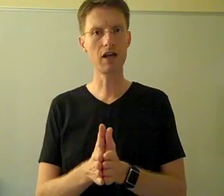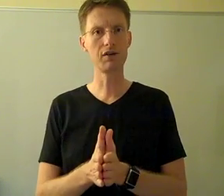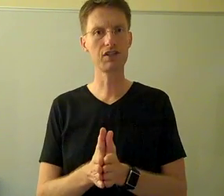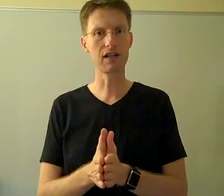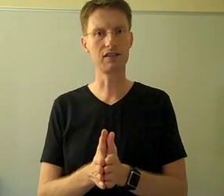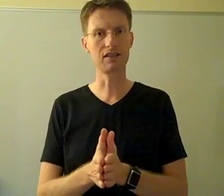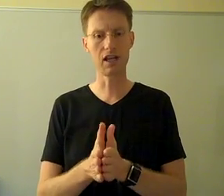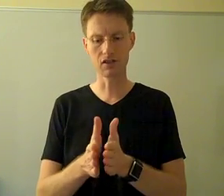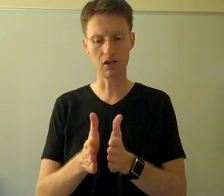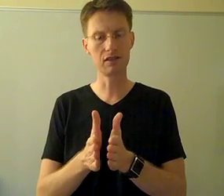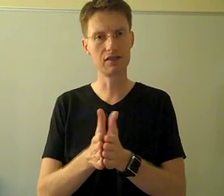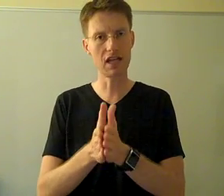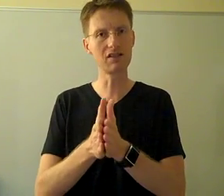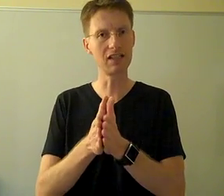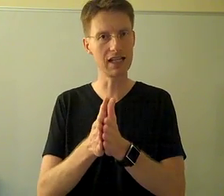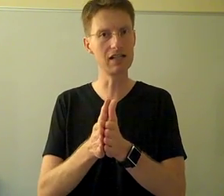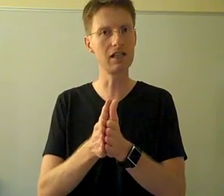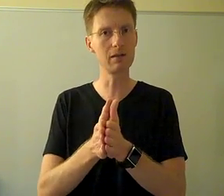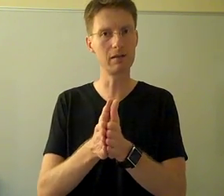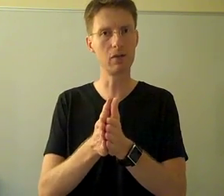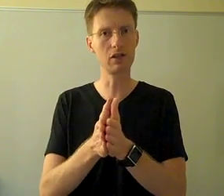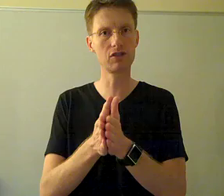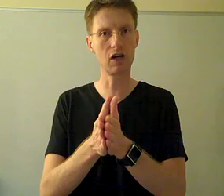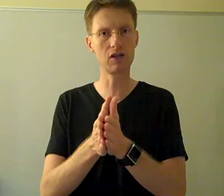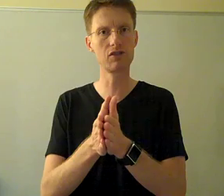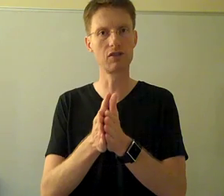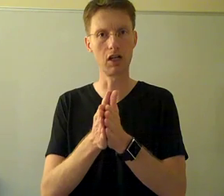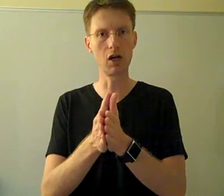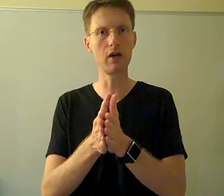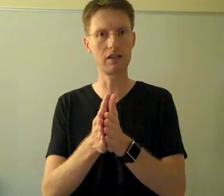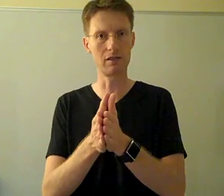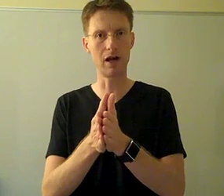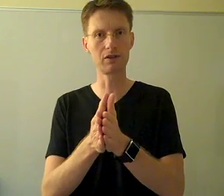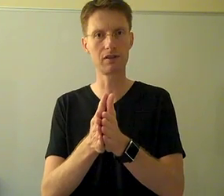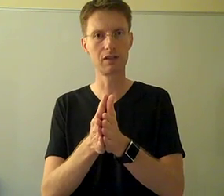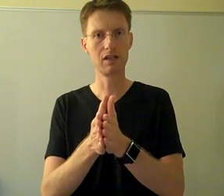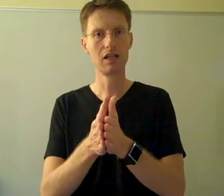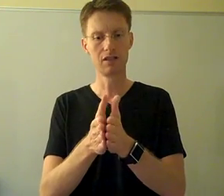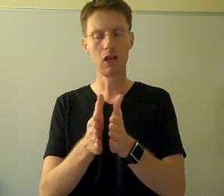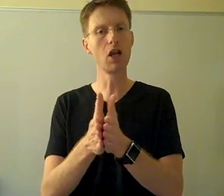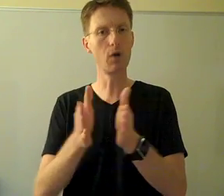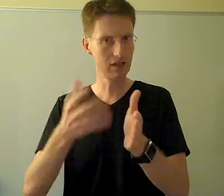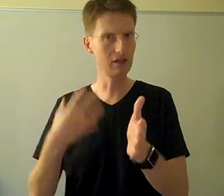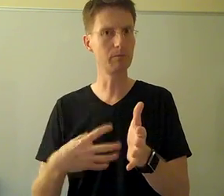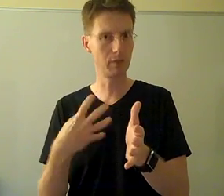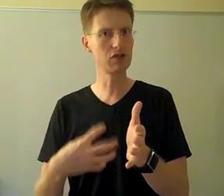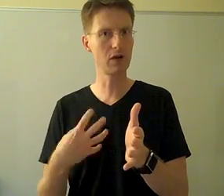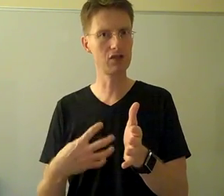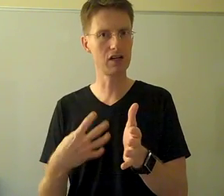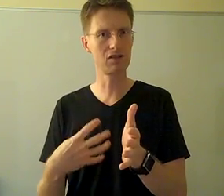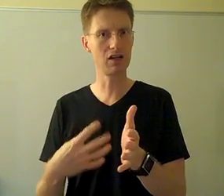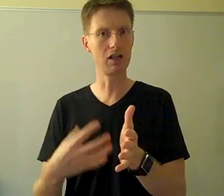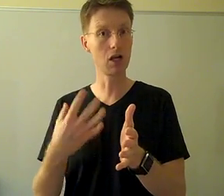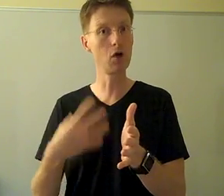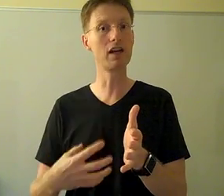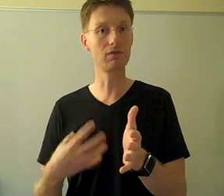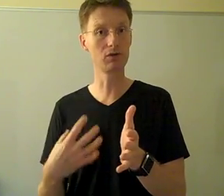Irish accent tends to lean a little bit more towards the low end of the mouth, the low end of the pitch range, I should say, the low end of the